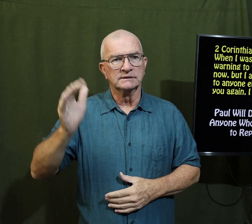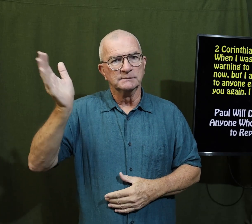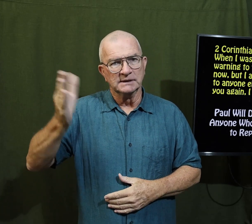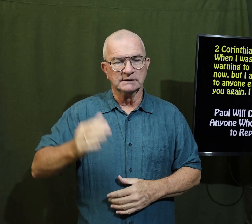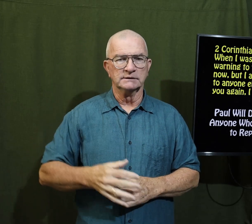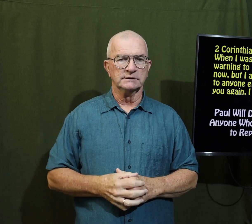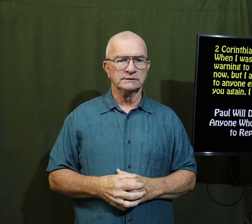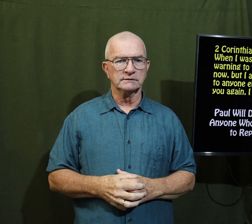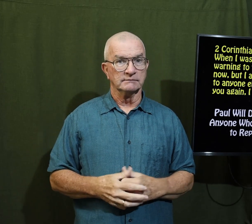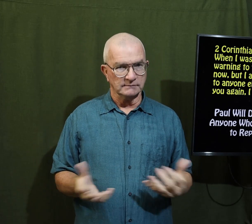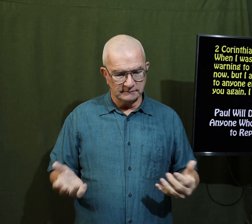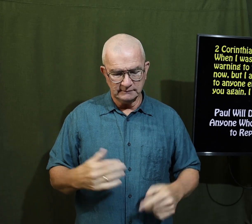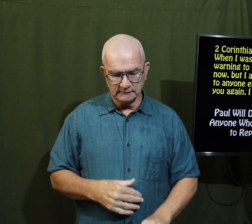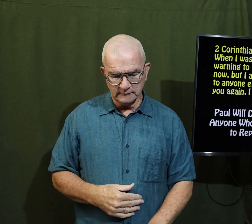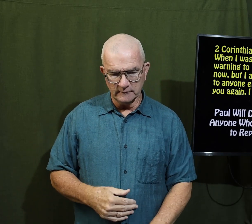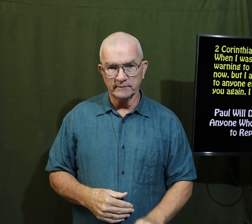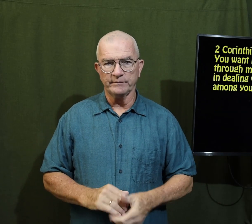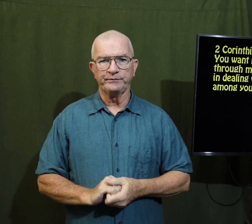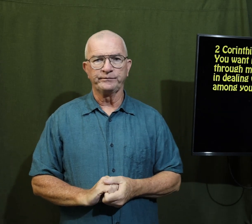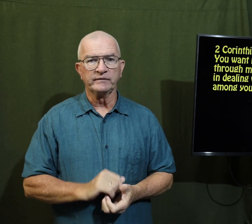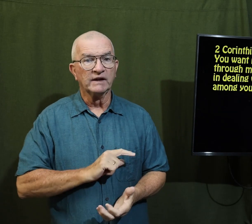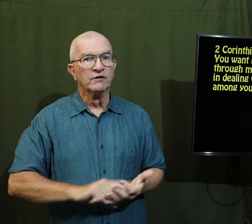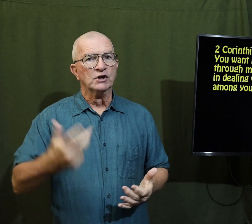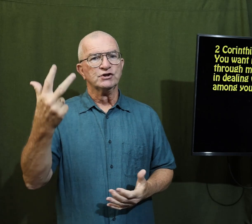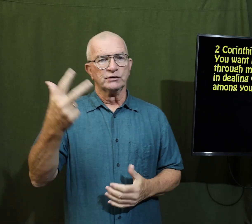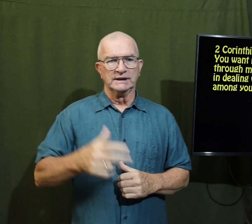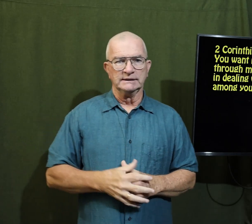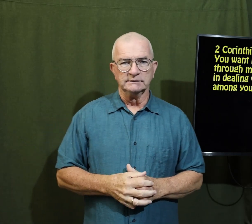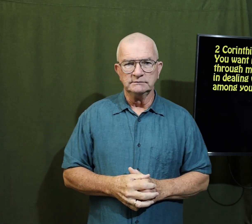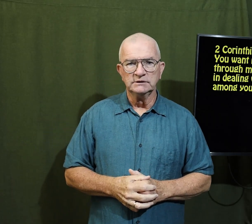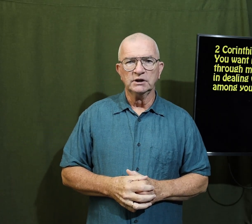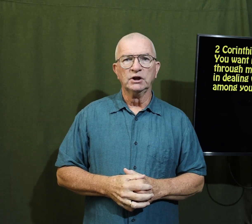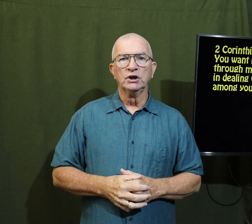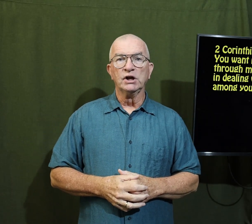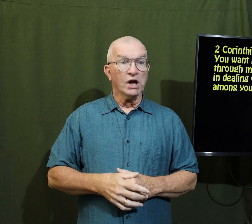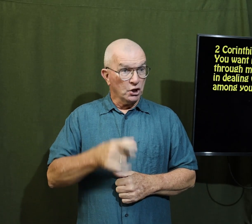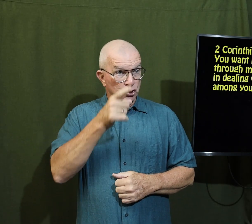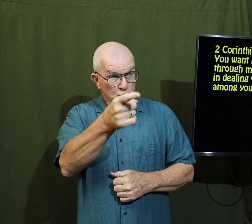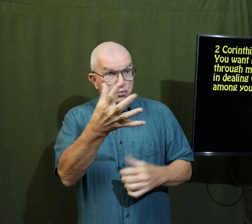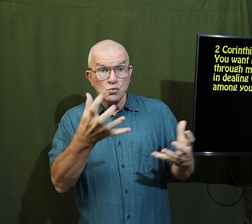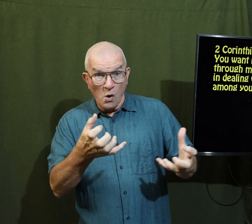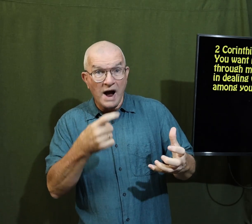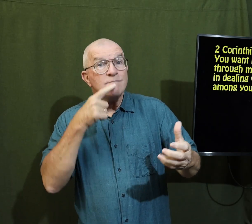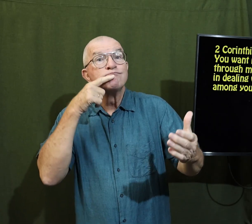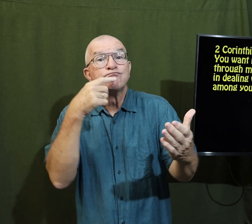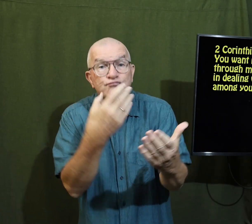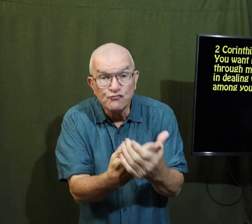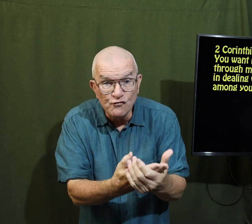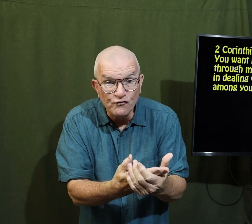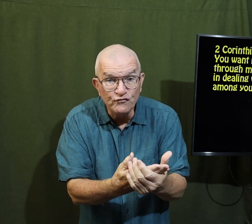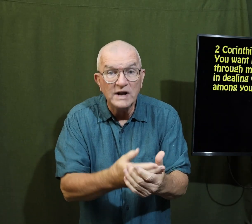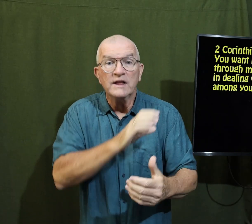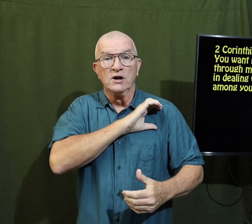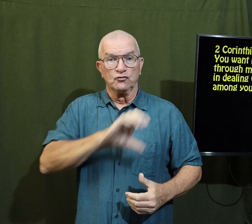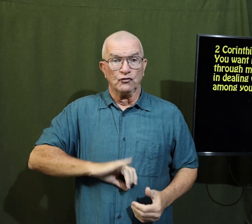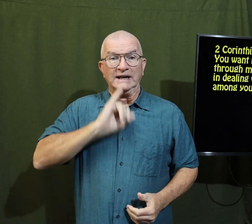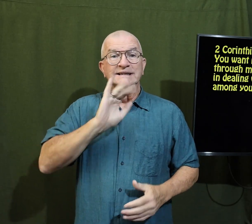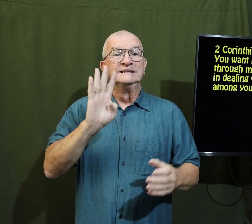That's the message. Verse 3 You want proof that Christ